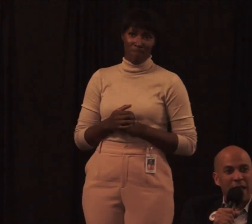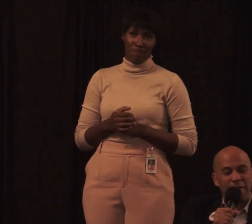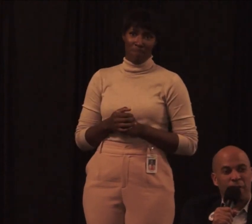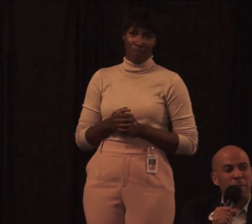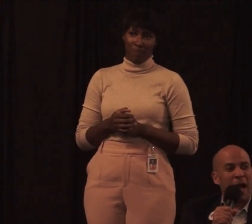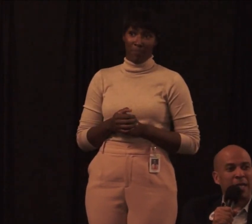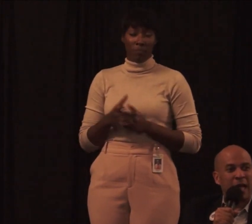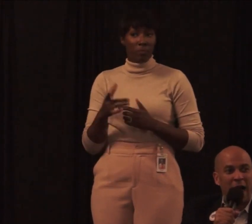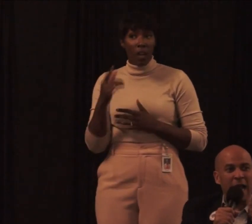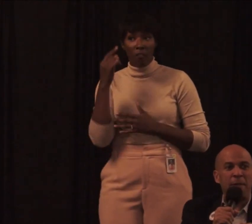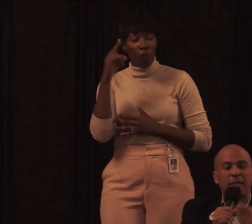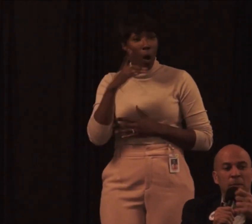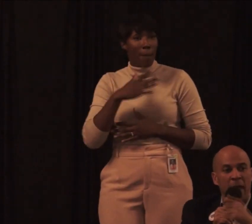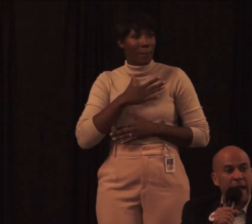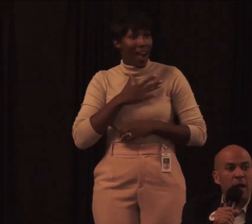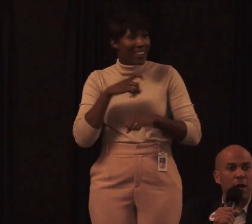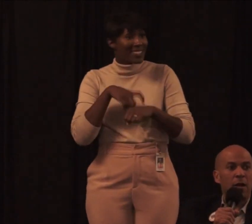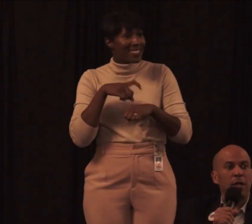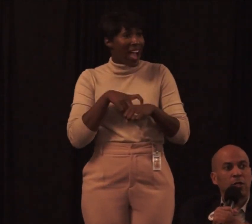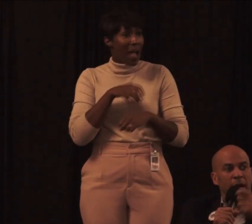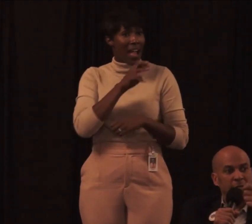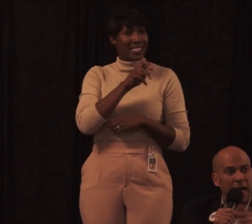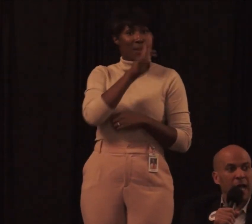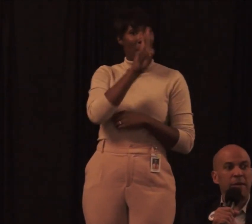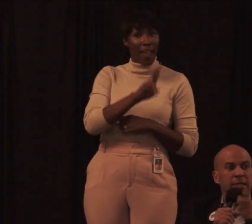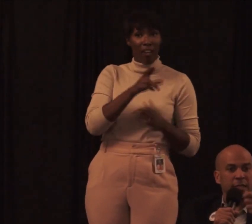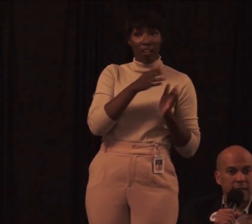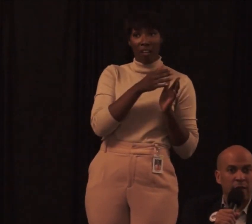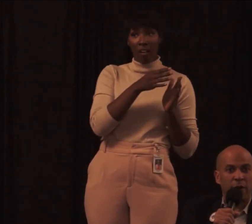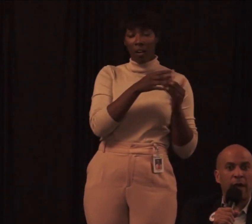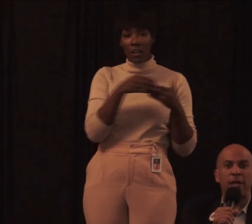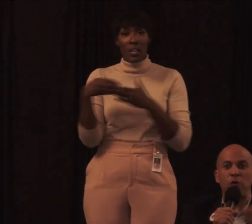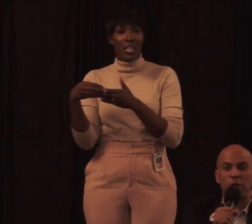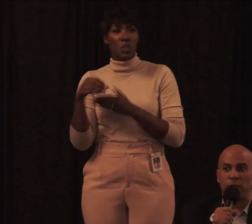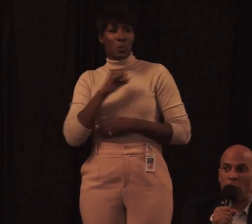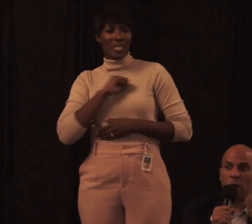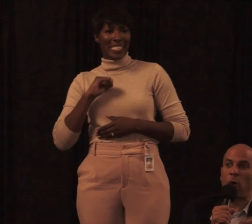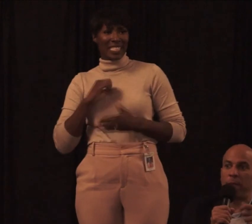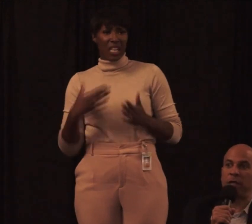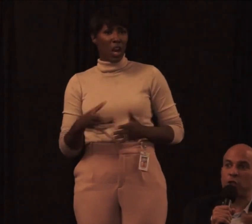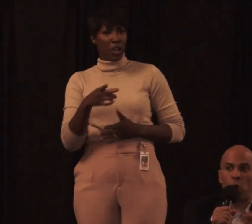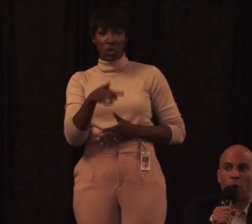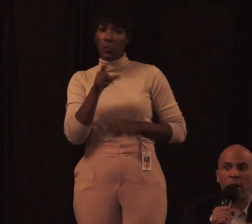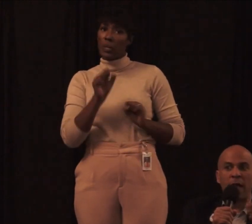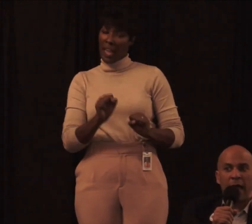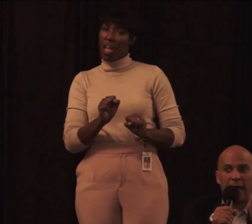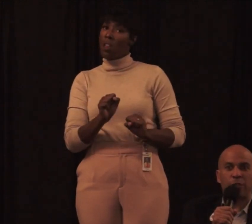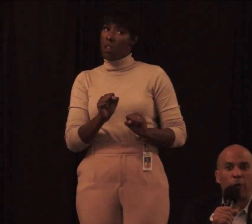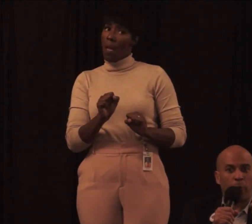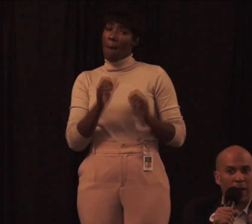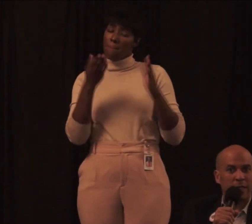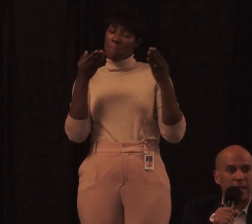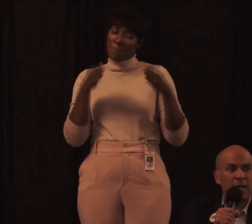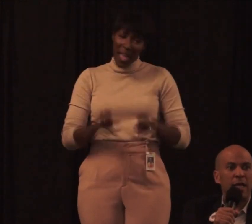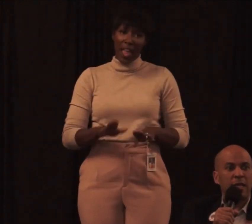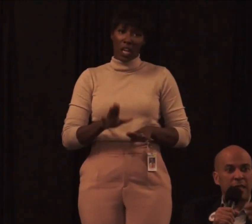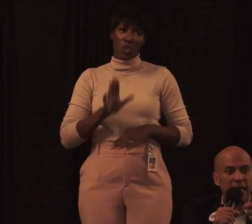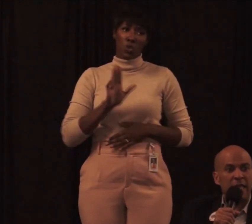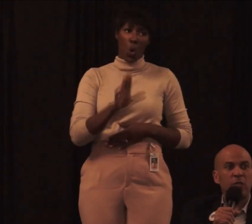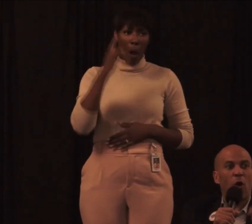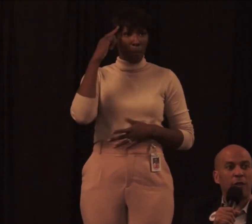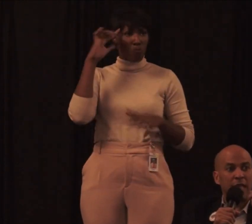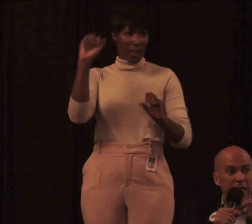from my time as a mayor to my time as a senator, and you can darn well be sure as your president,